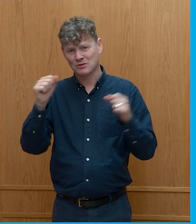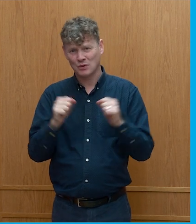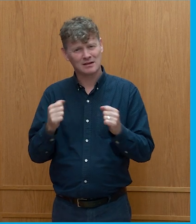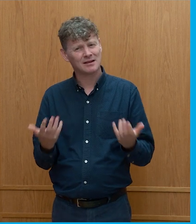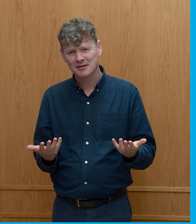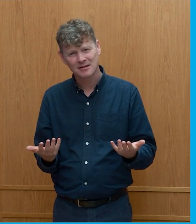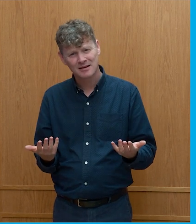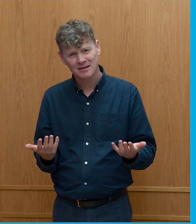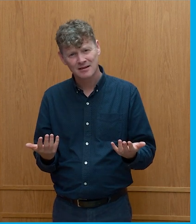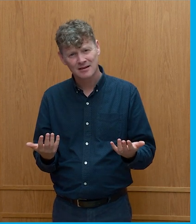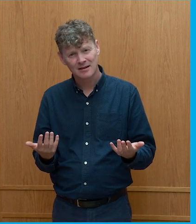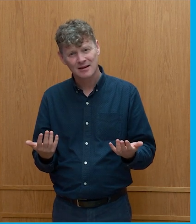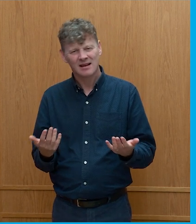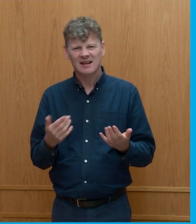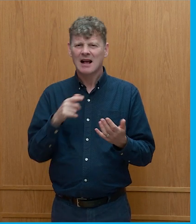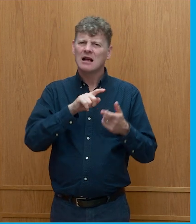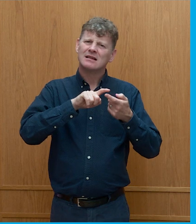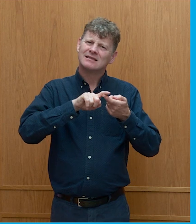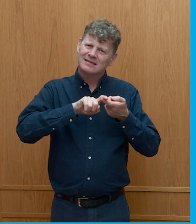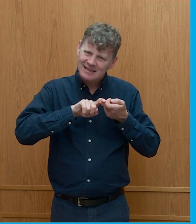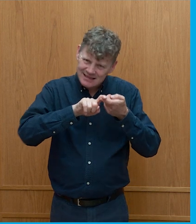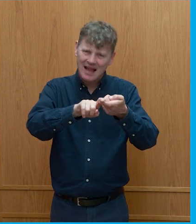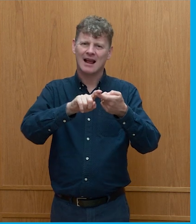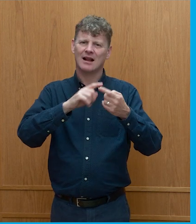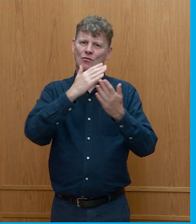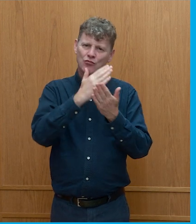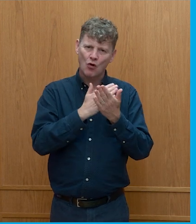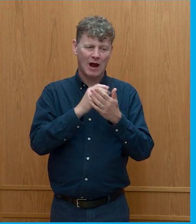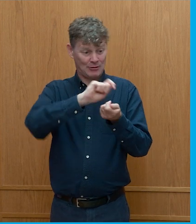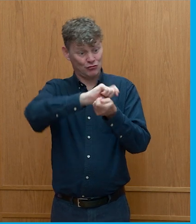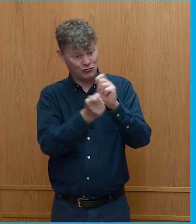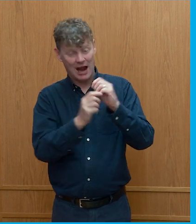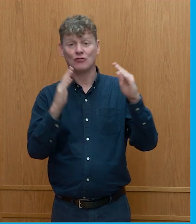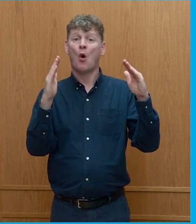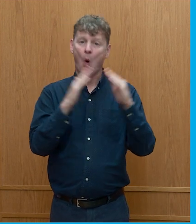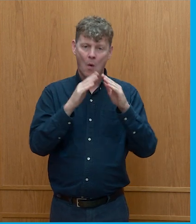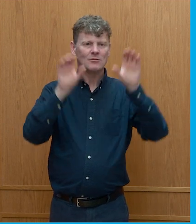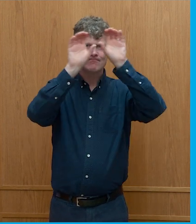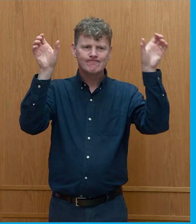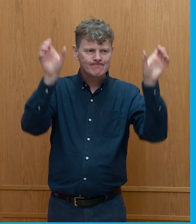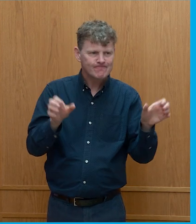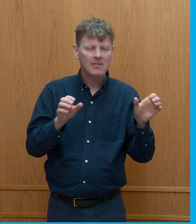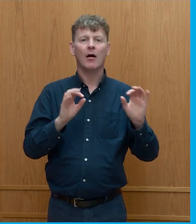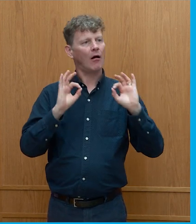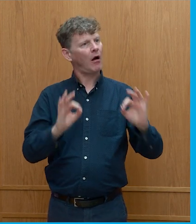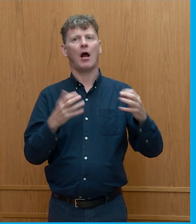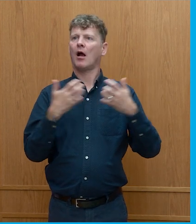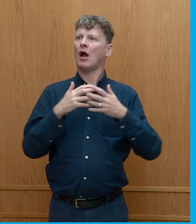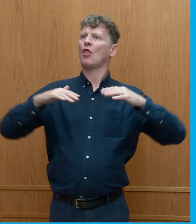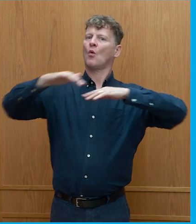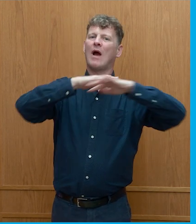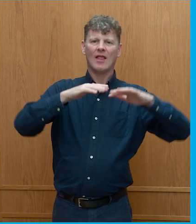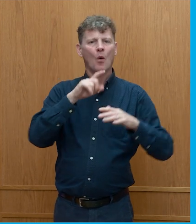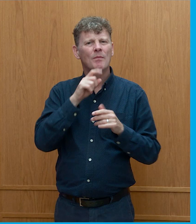But actually, a sustained programme of making their homes actually fit for purpose would have been a far more climate-sensitive